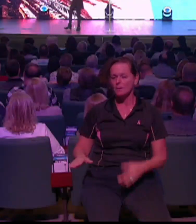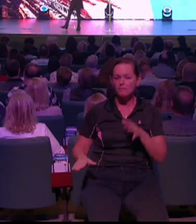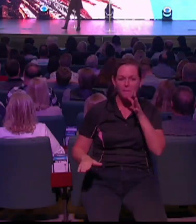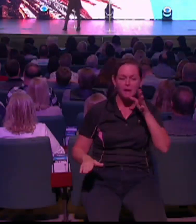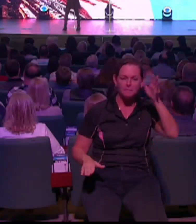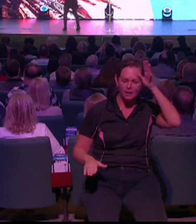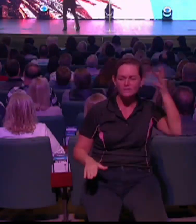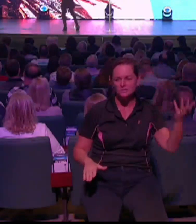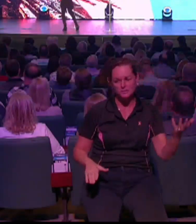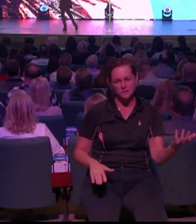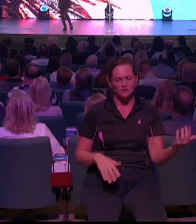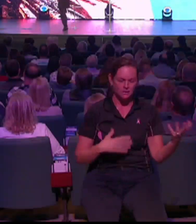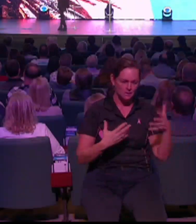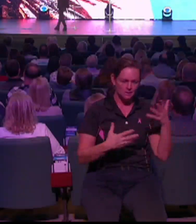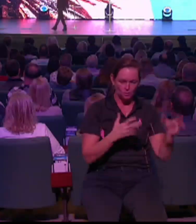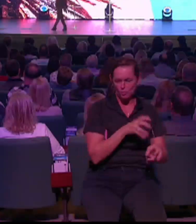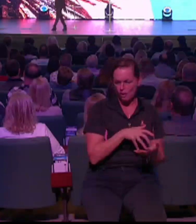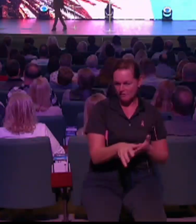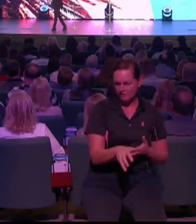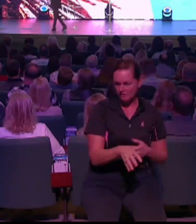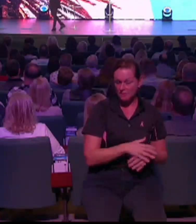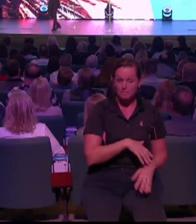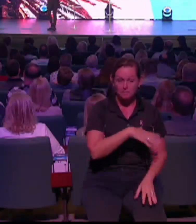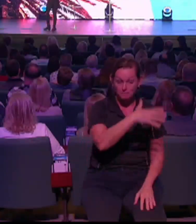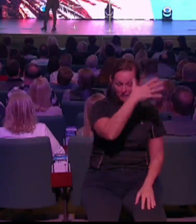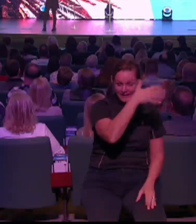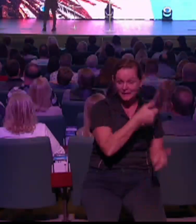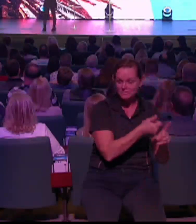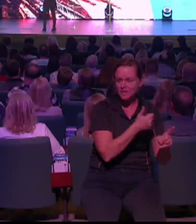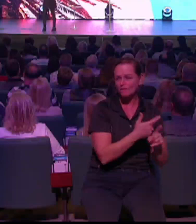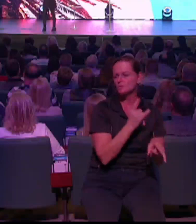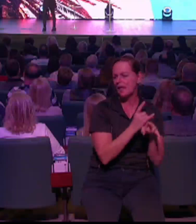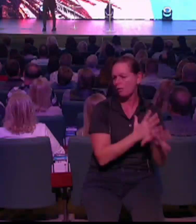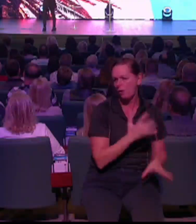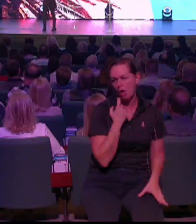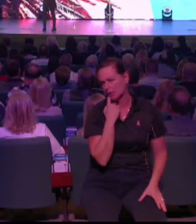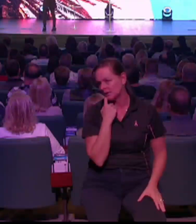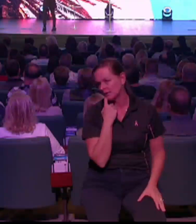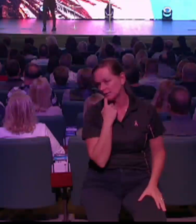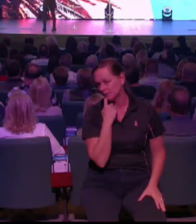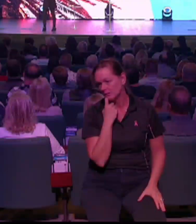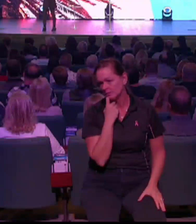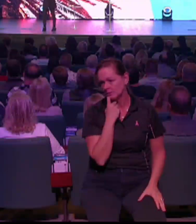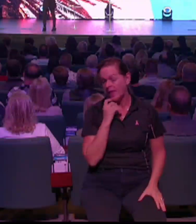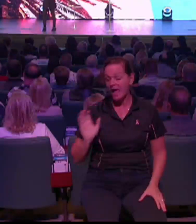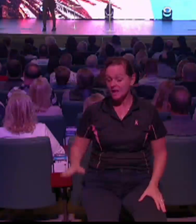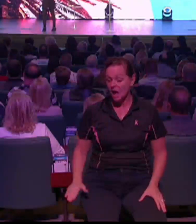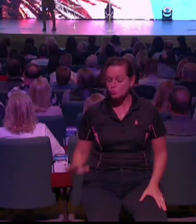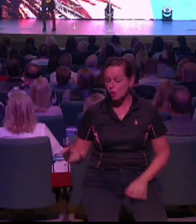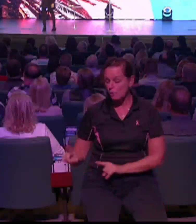up being called a lot of names. But then I got born again.